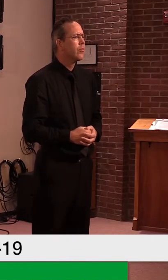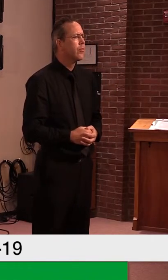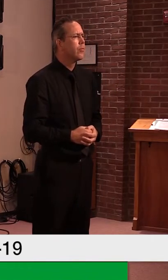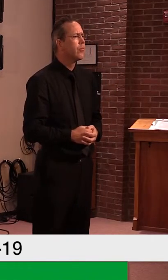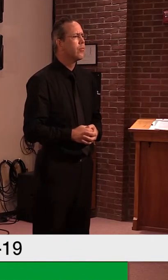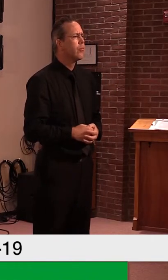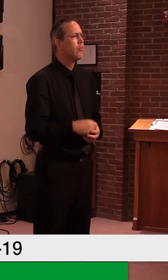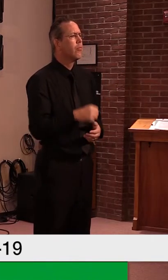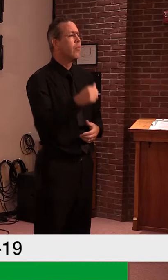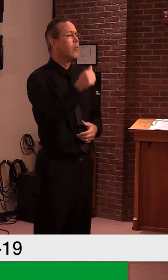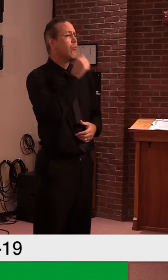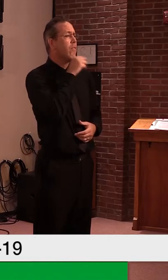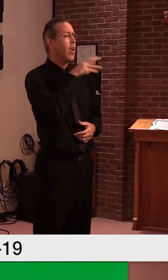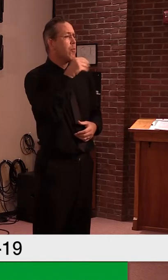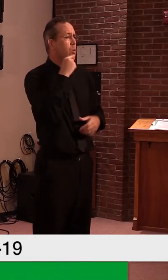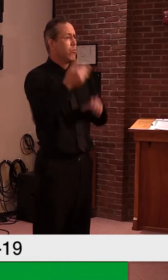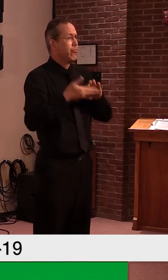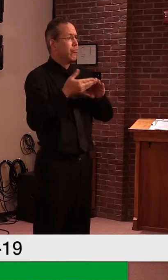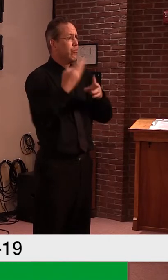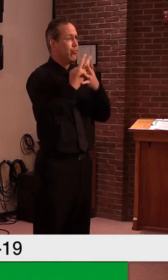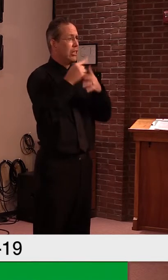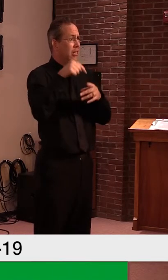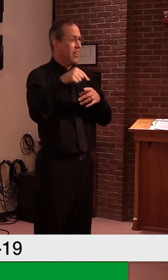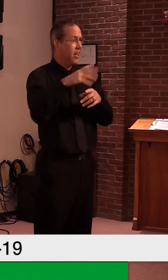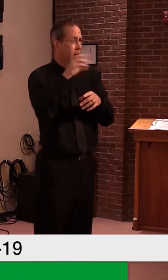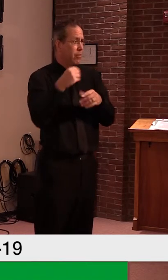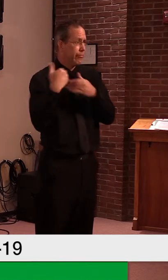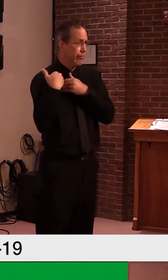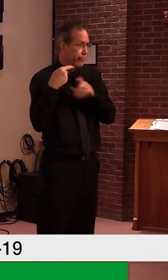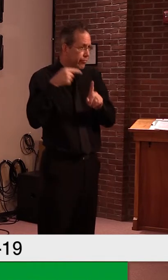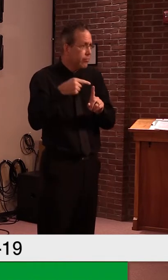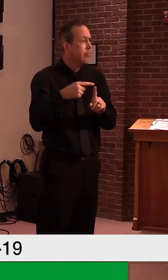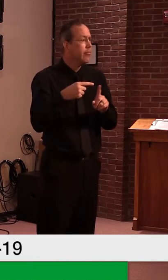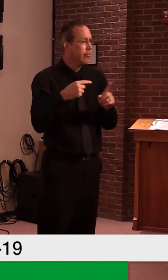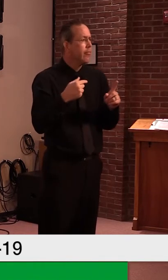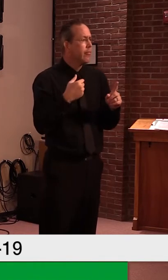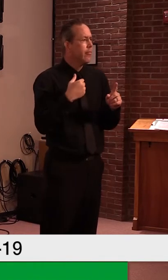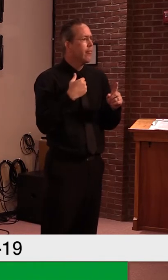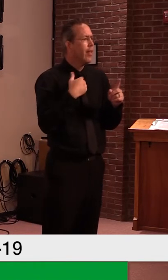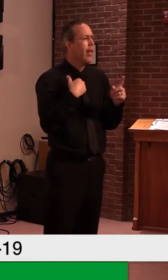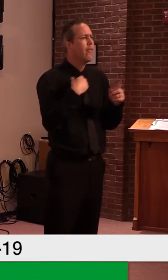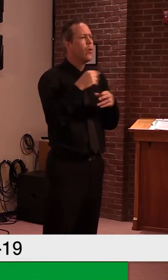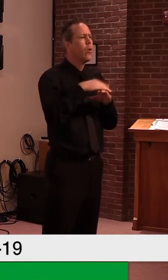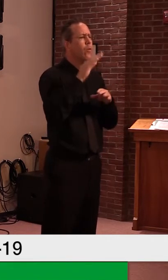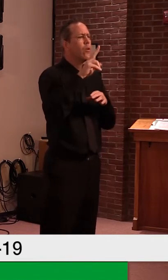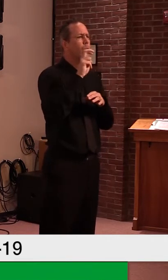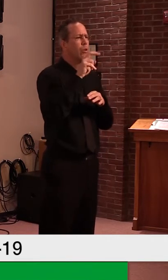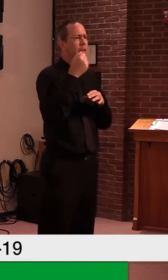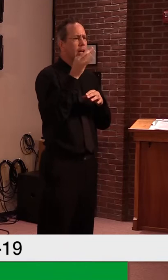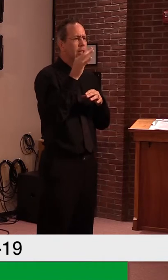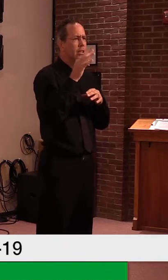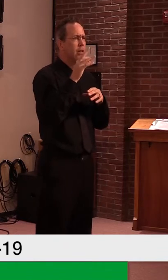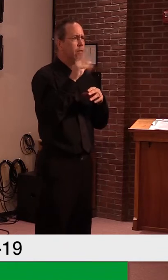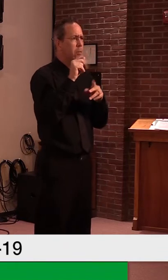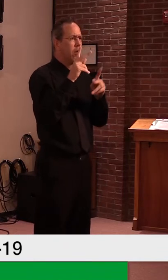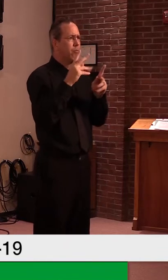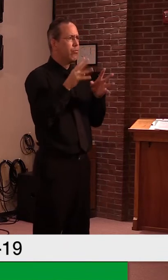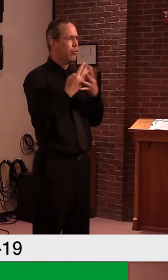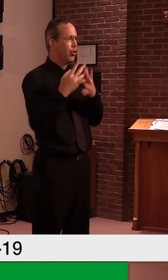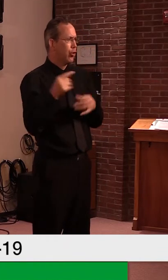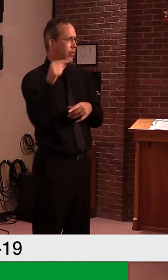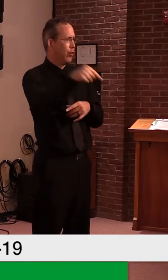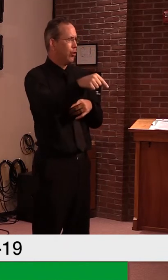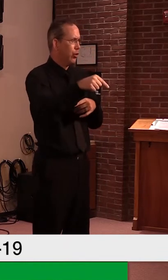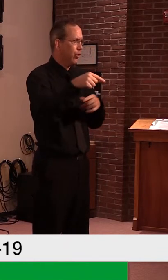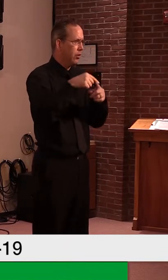219 Vermont inmates in Mississippi, primarily because we don't have the space for them here